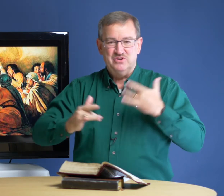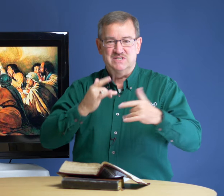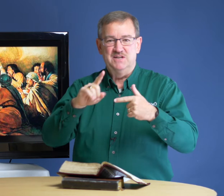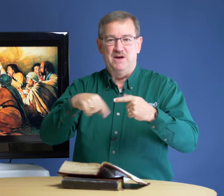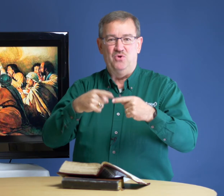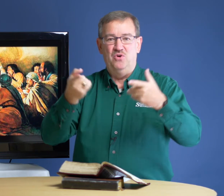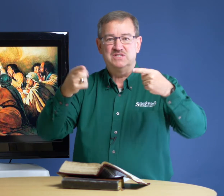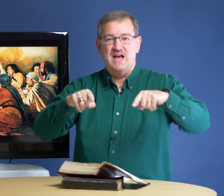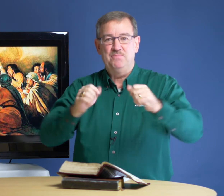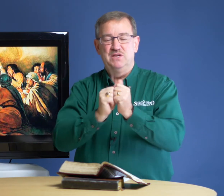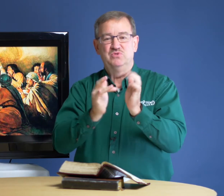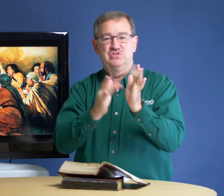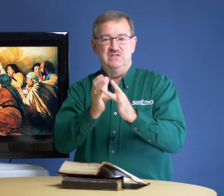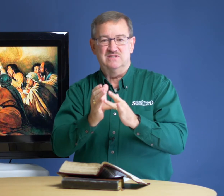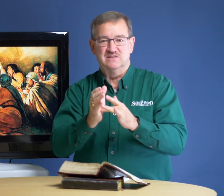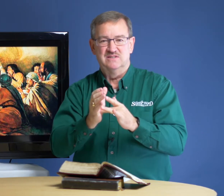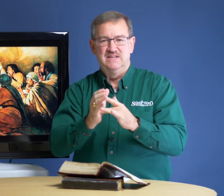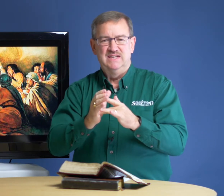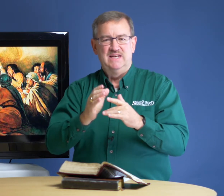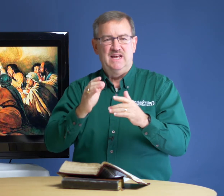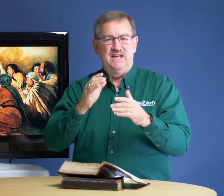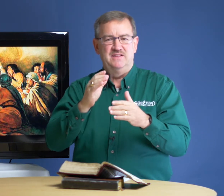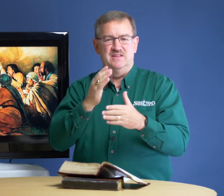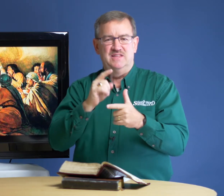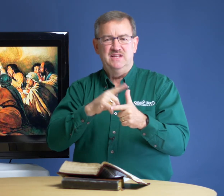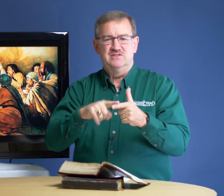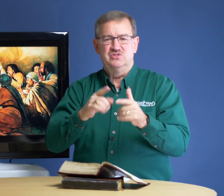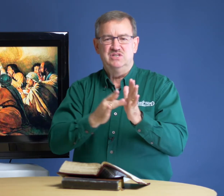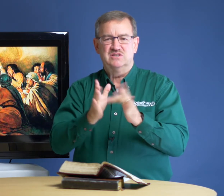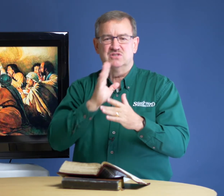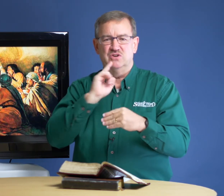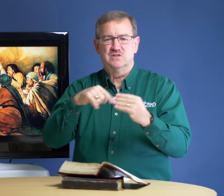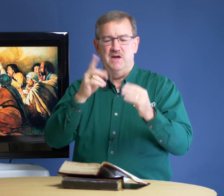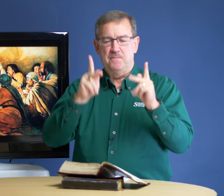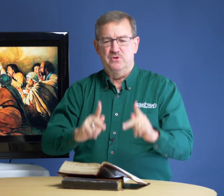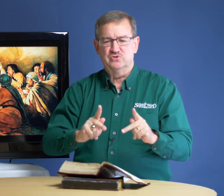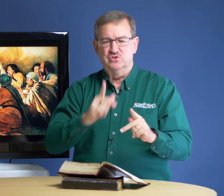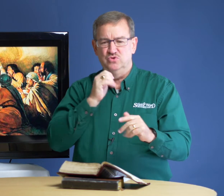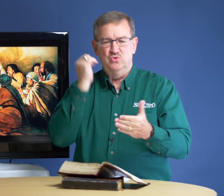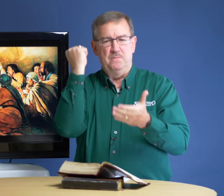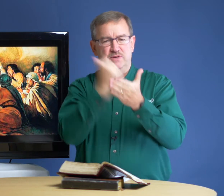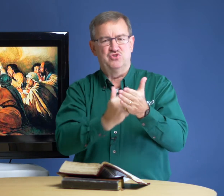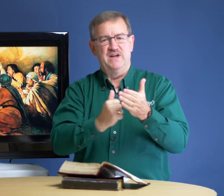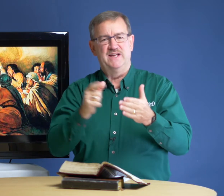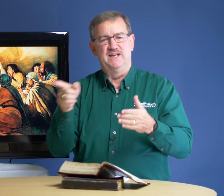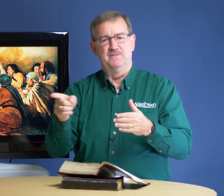excited about all that's happening with Jesus. And then Jesus talks about a person who will betray him,